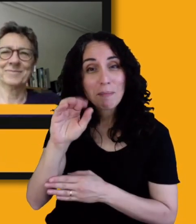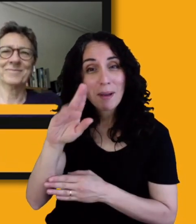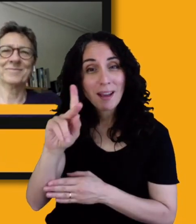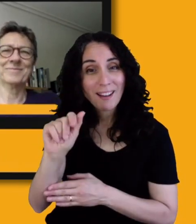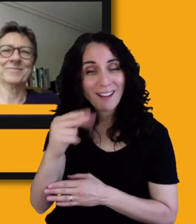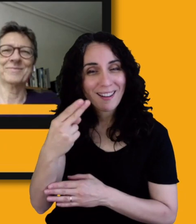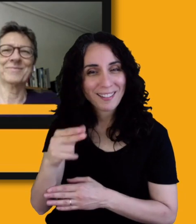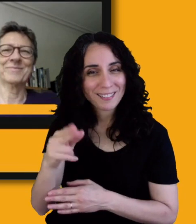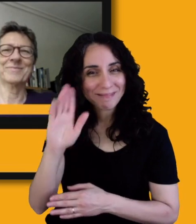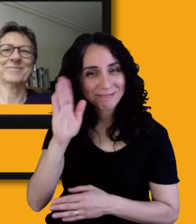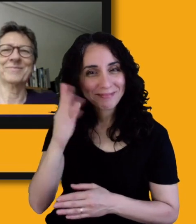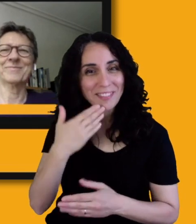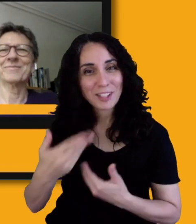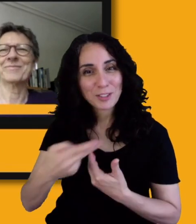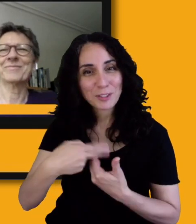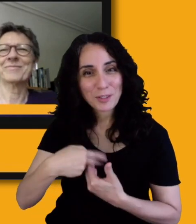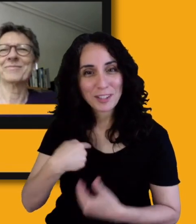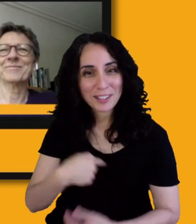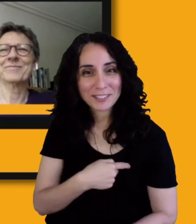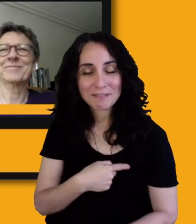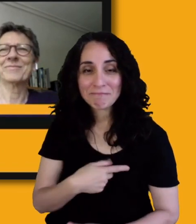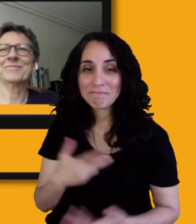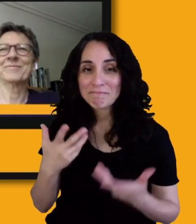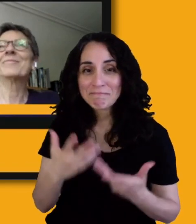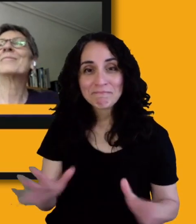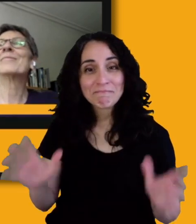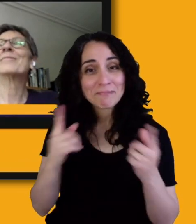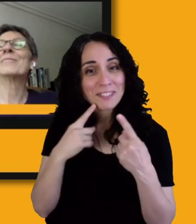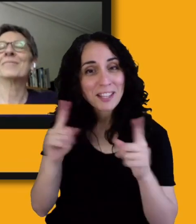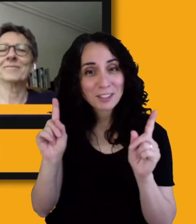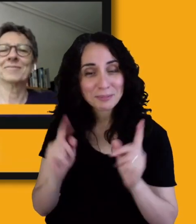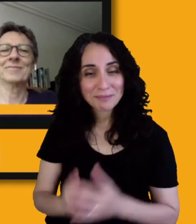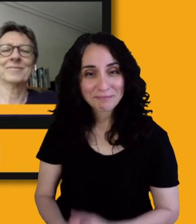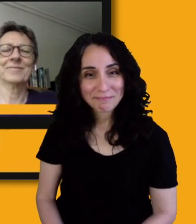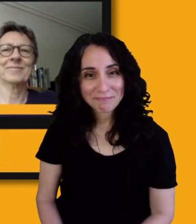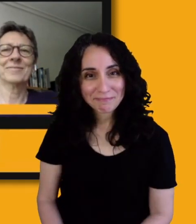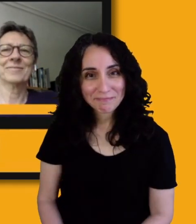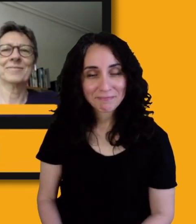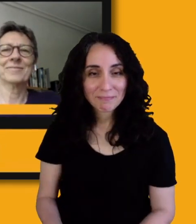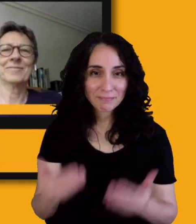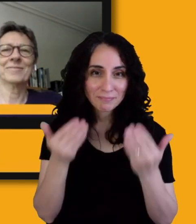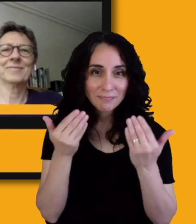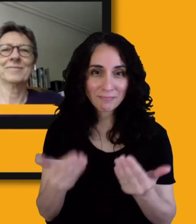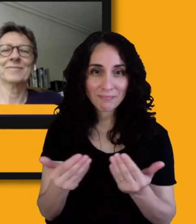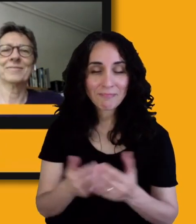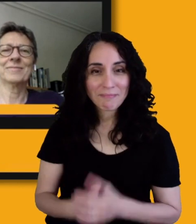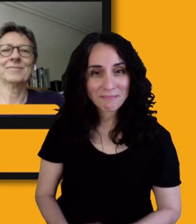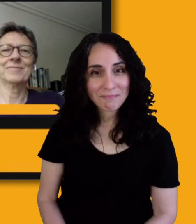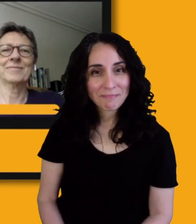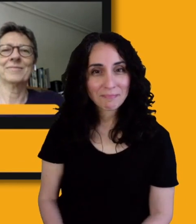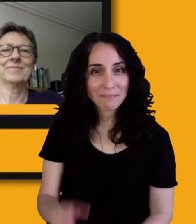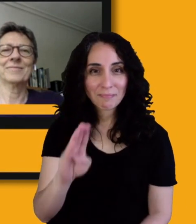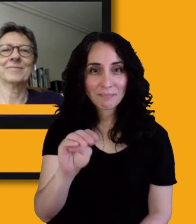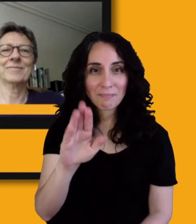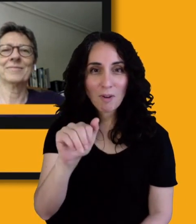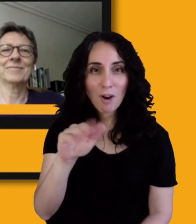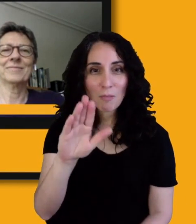joined us. Thank you so much for joining us. So yeah, that's all of my announcements right now, and I want to get right into it. Barbara,